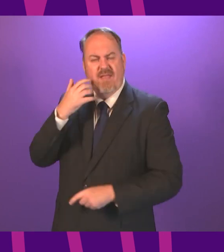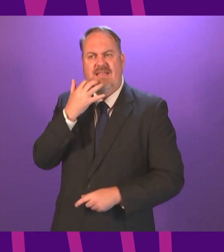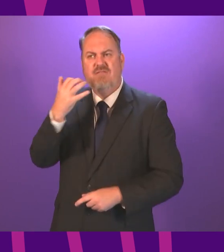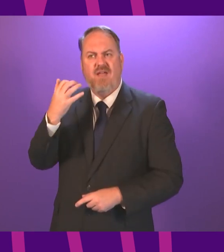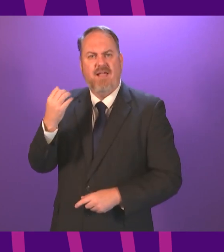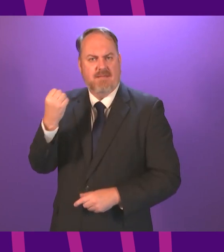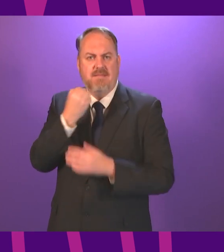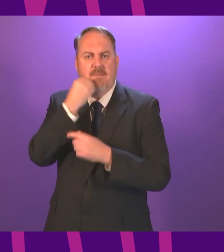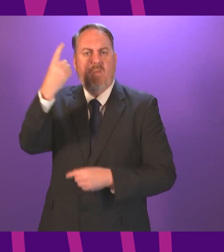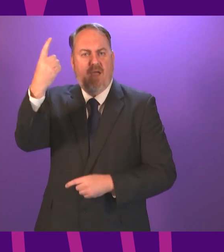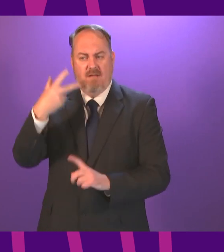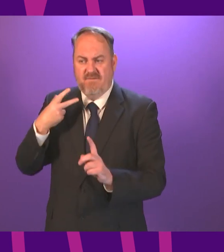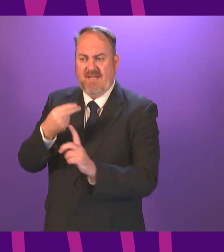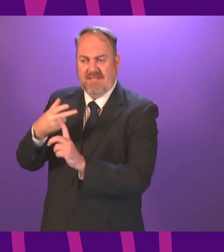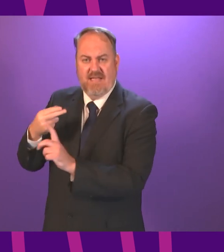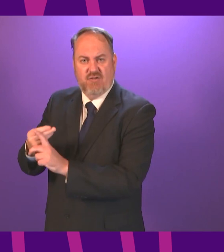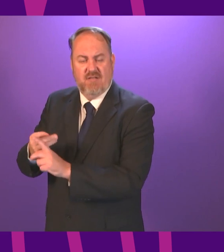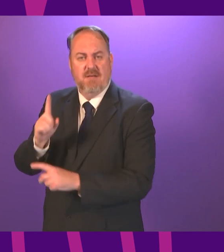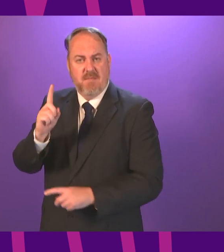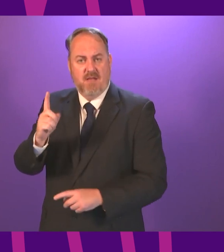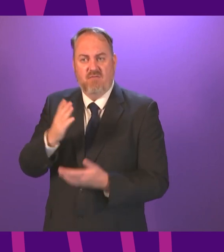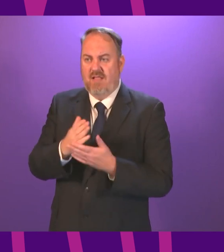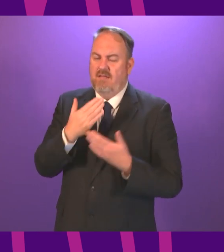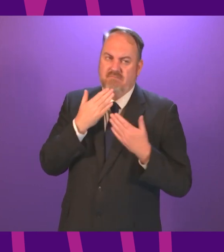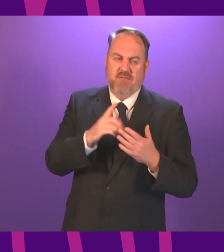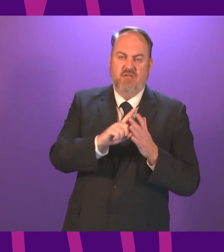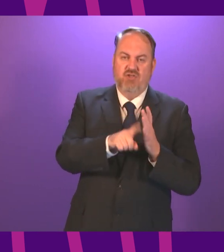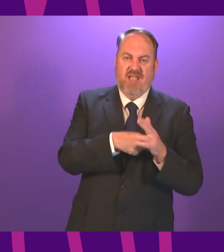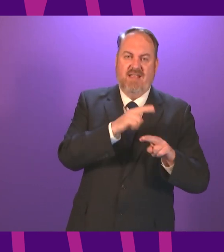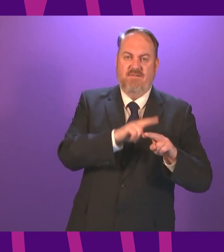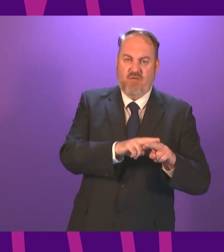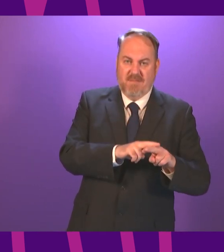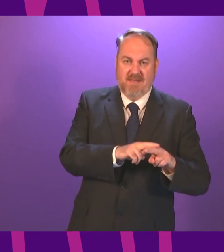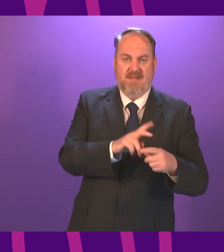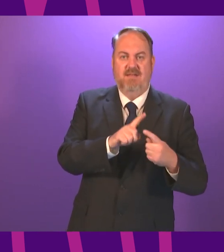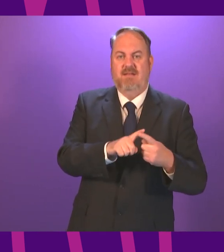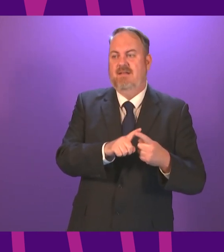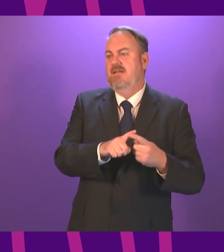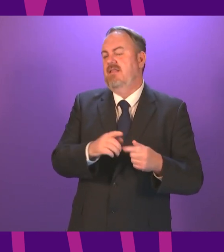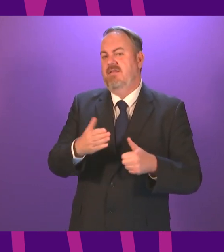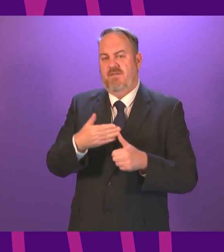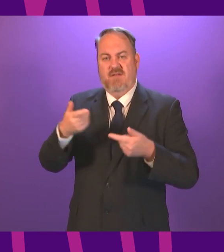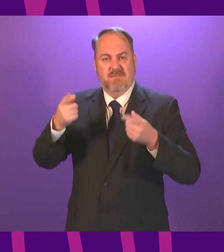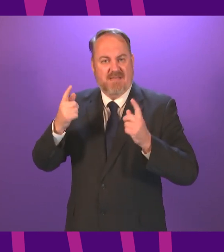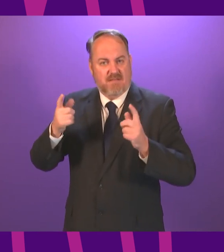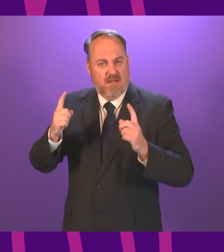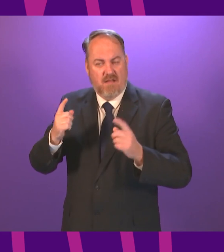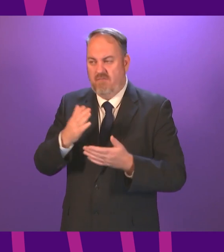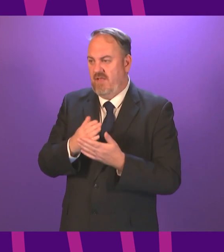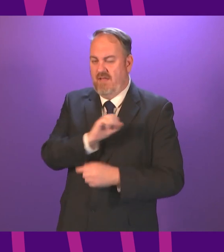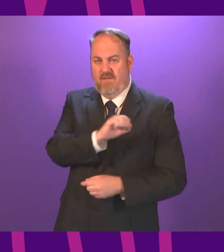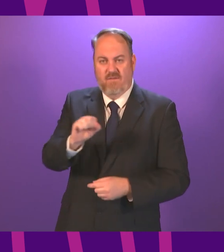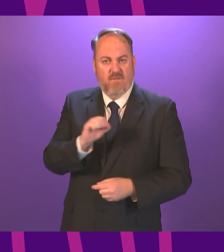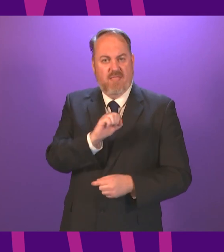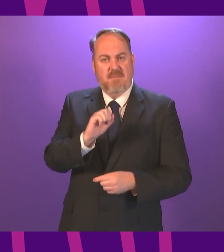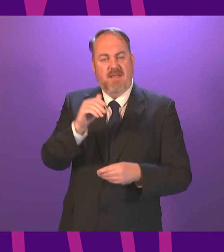Sturgeon but particularly too I would want to mention Jean Freeman as the previous health secretary and all the work that she did having previously been on